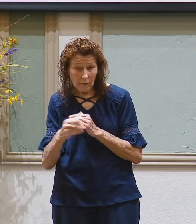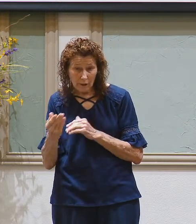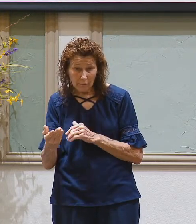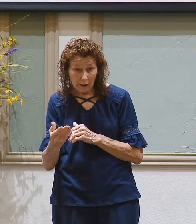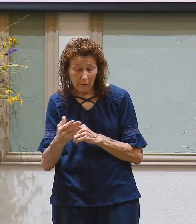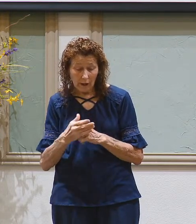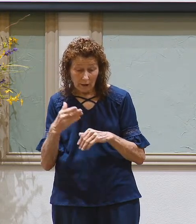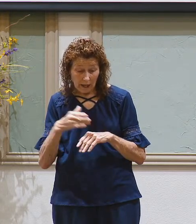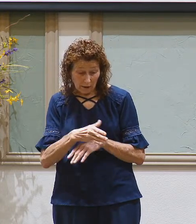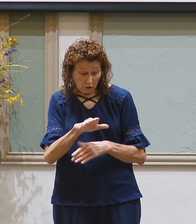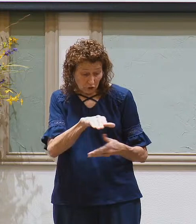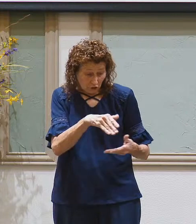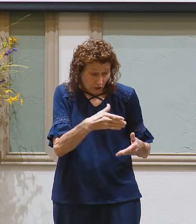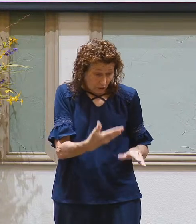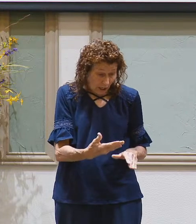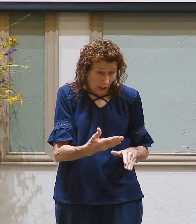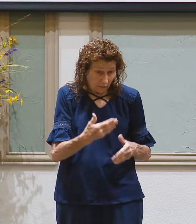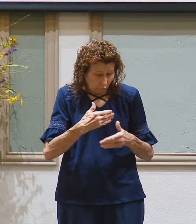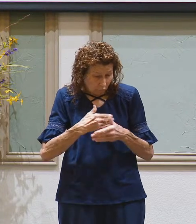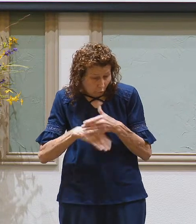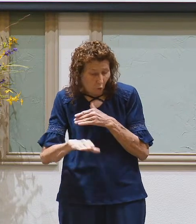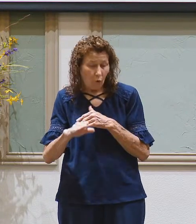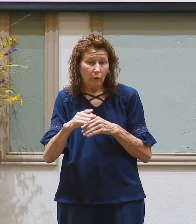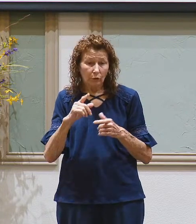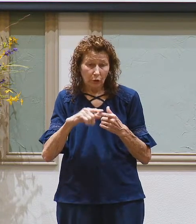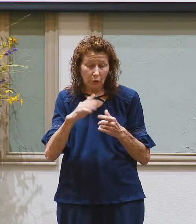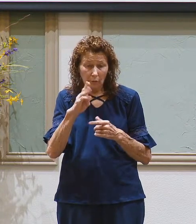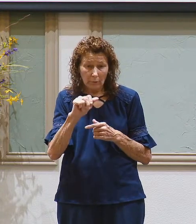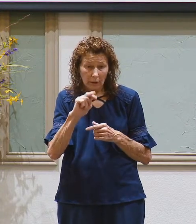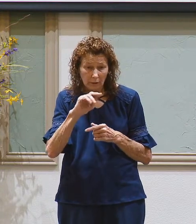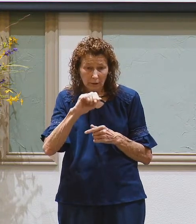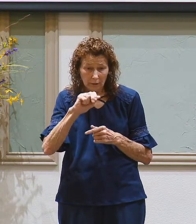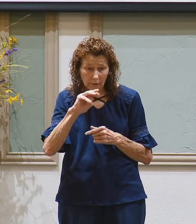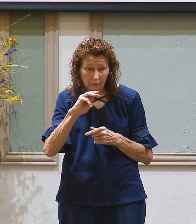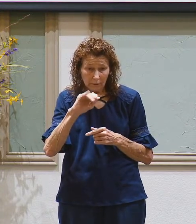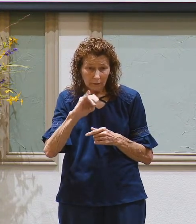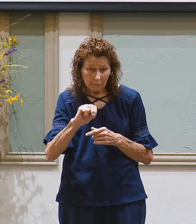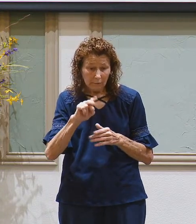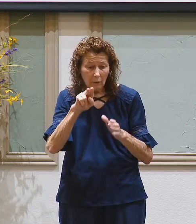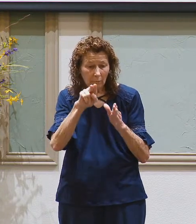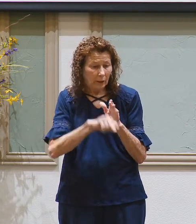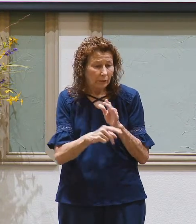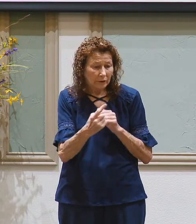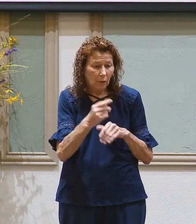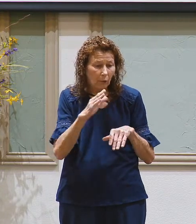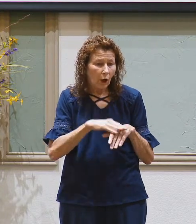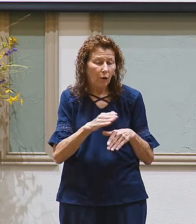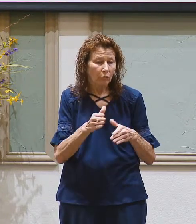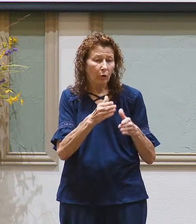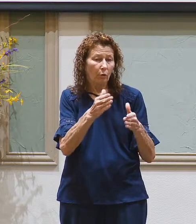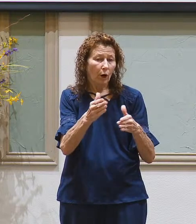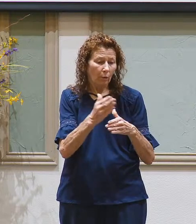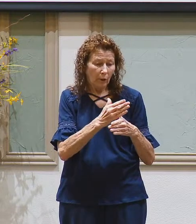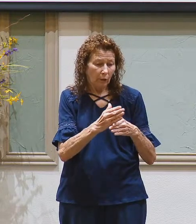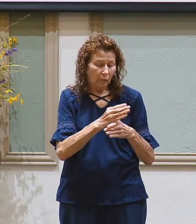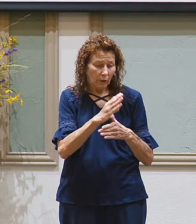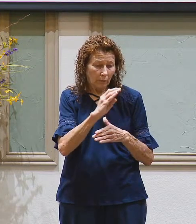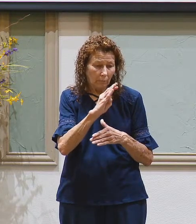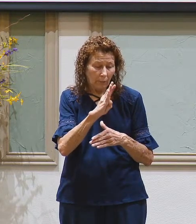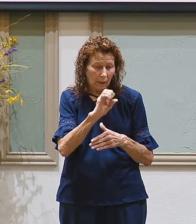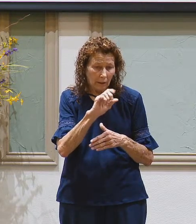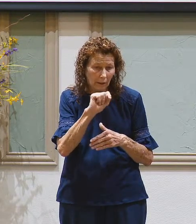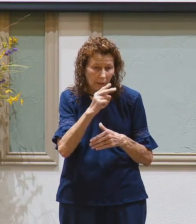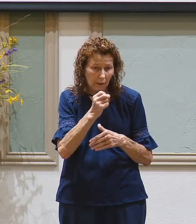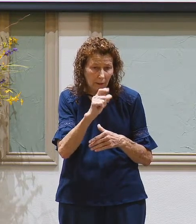After she dies, giving birth to Benjamin, she's buried somewhere along the road between Bethel and Bethlehem.